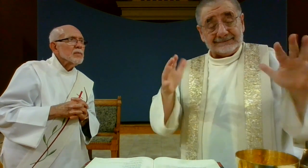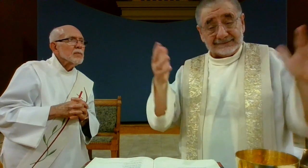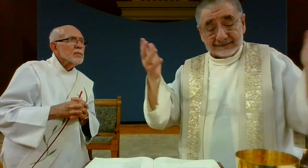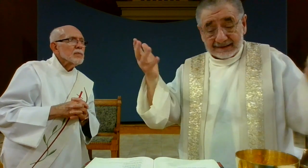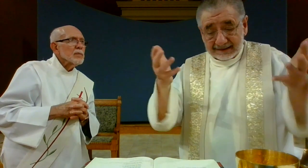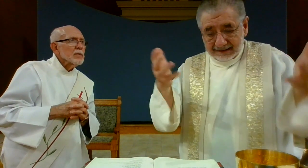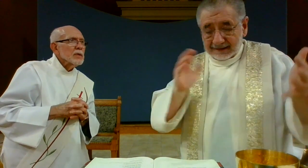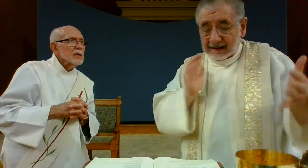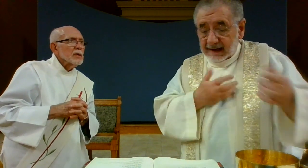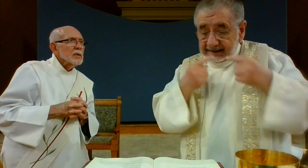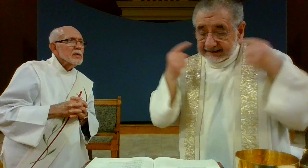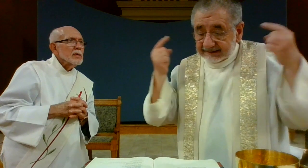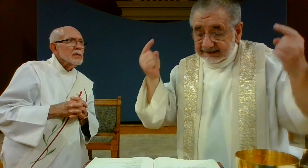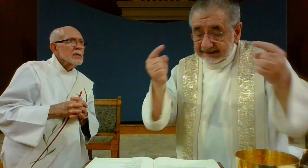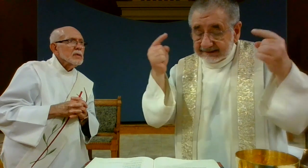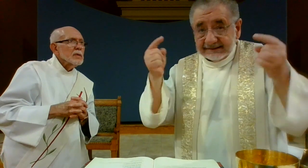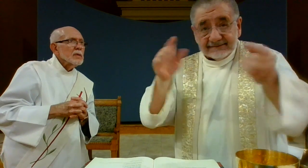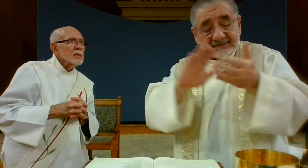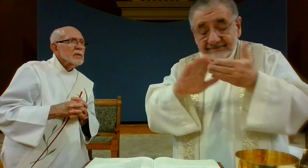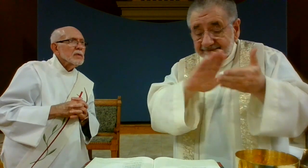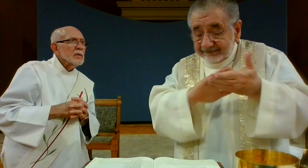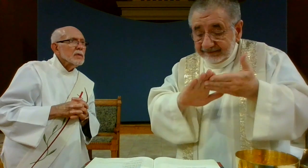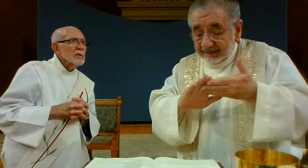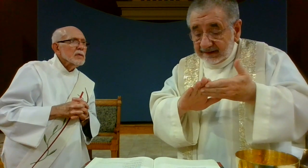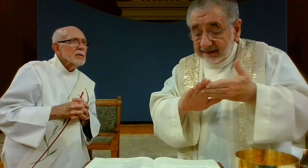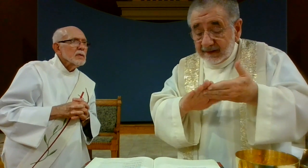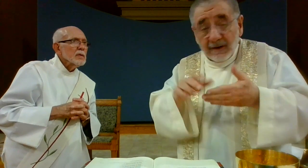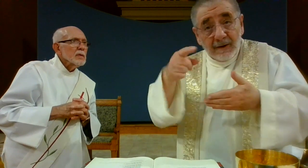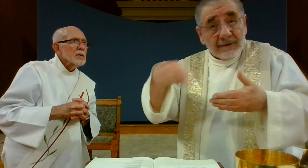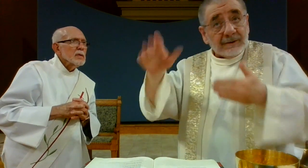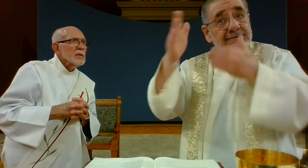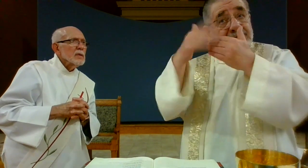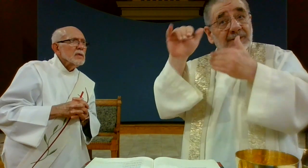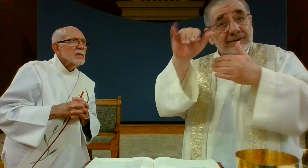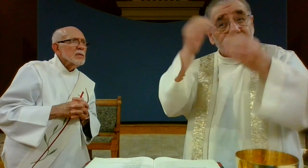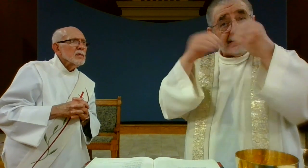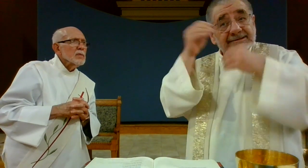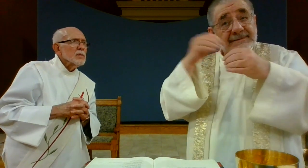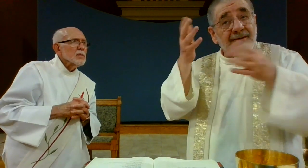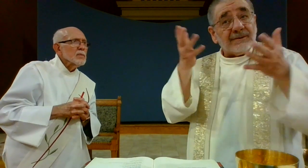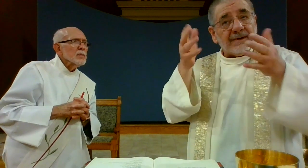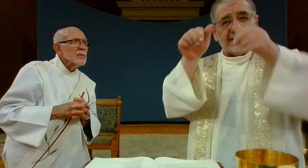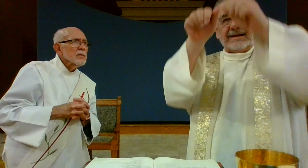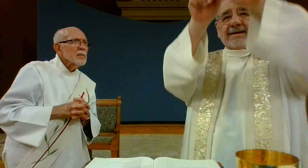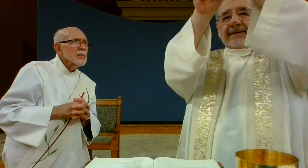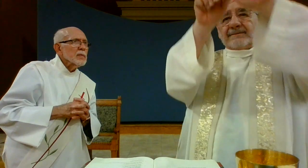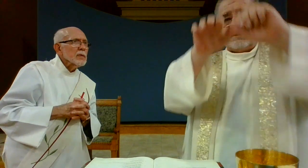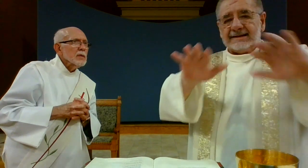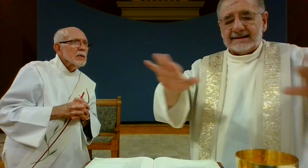Behold him who takes away the sins of the world Blessed are we who are